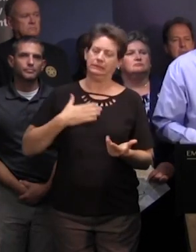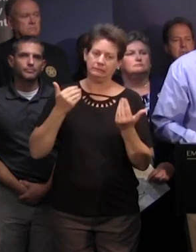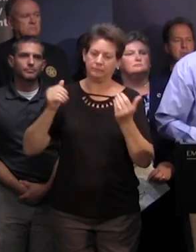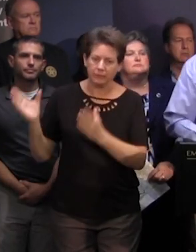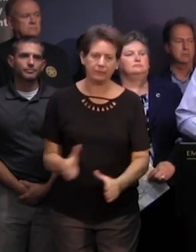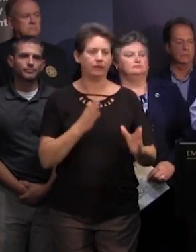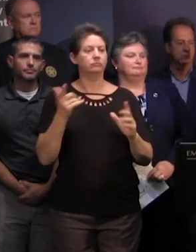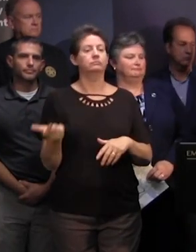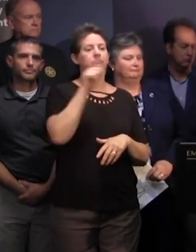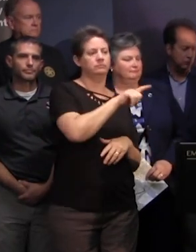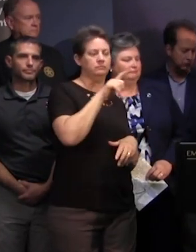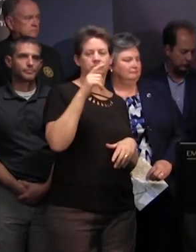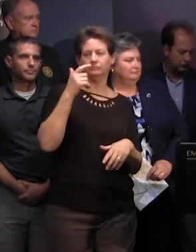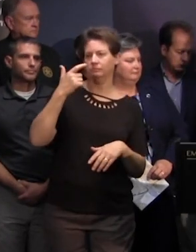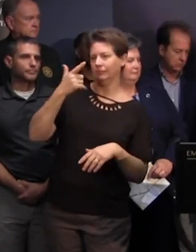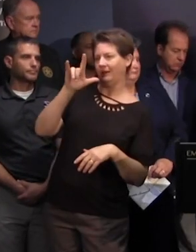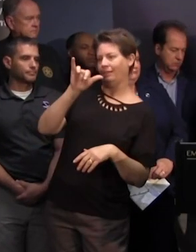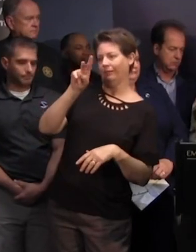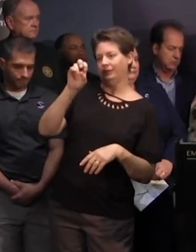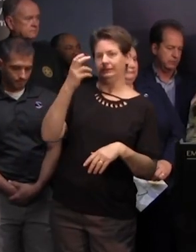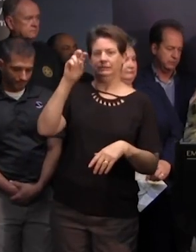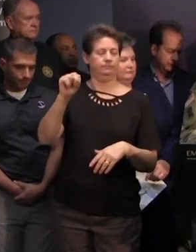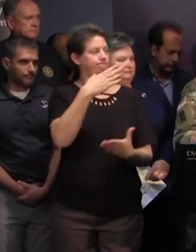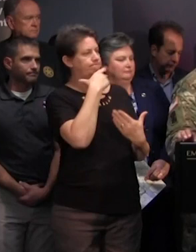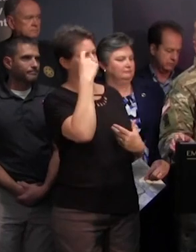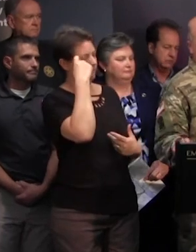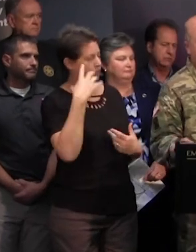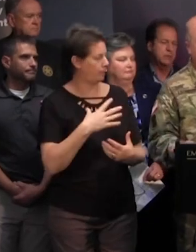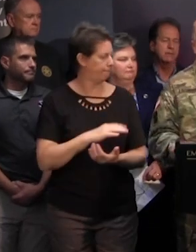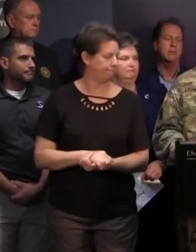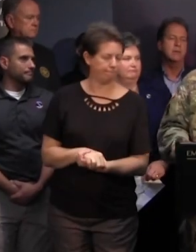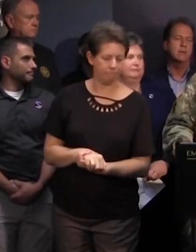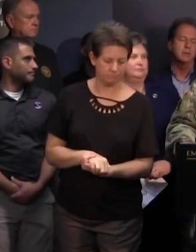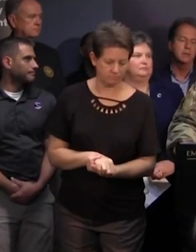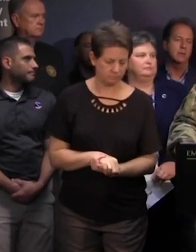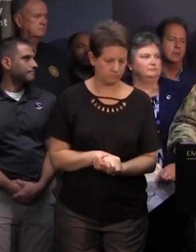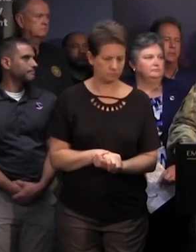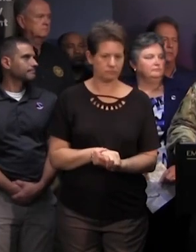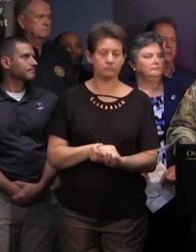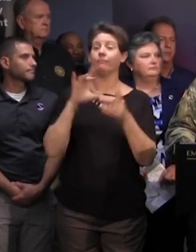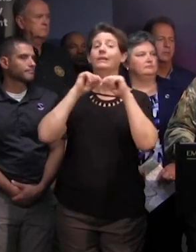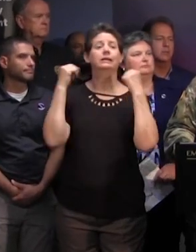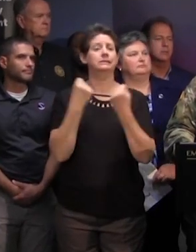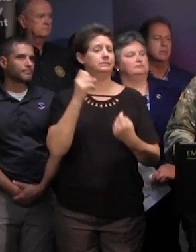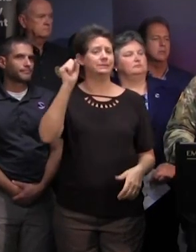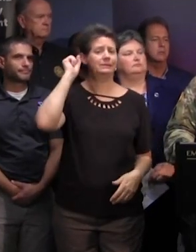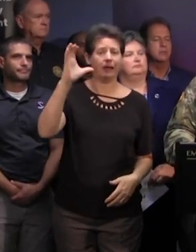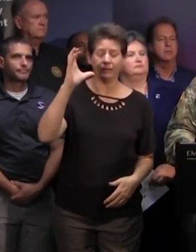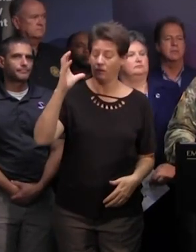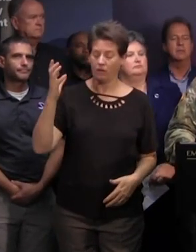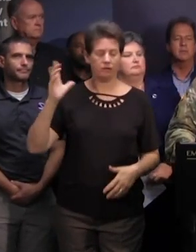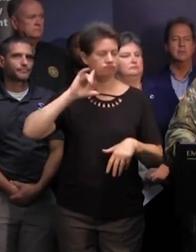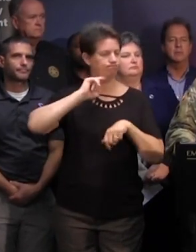general livingston thank you governor uh team south carolina is moving